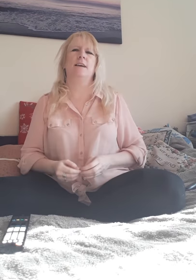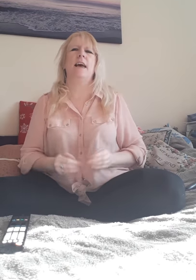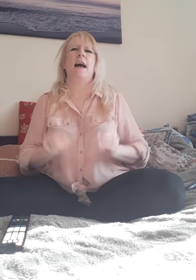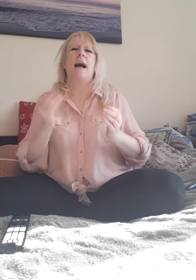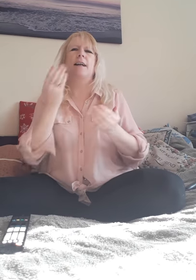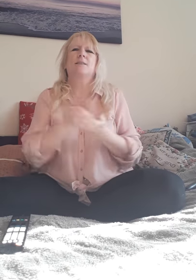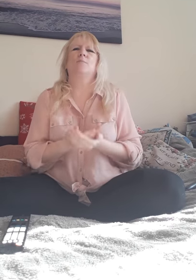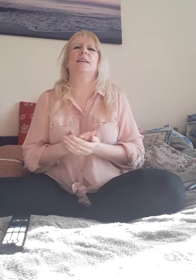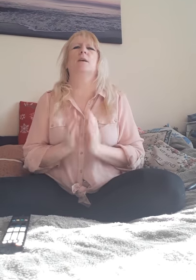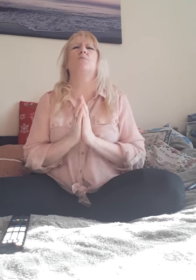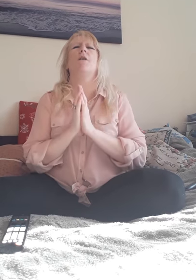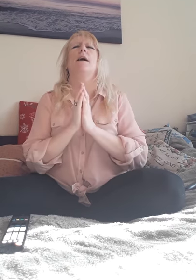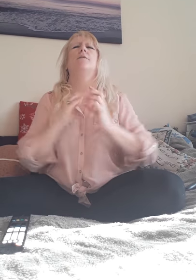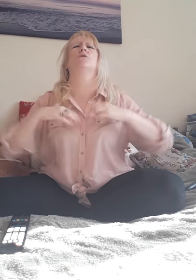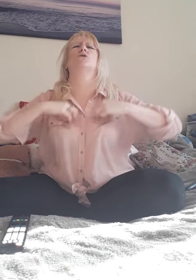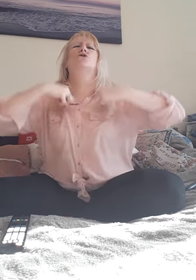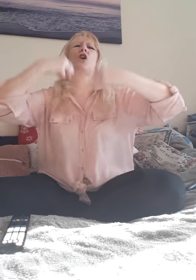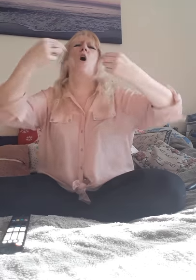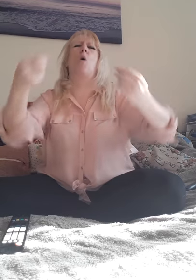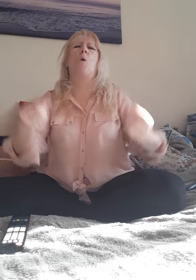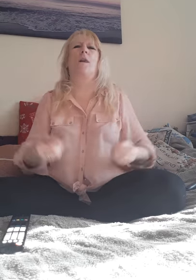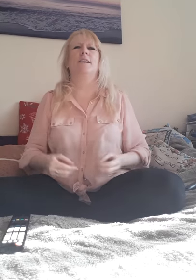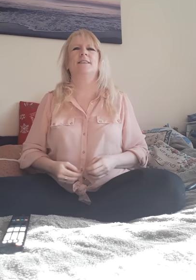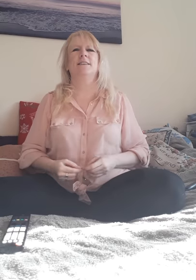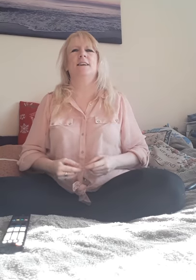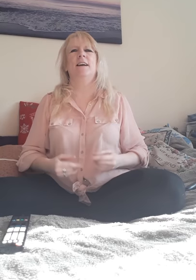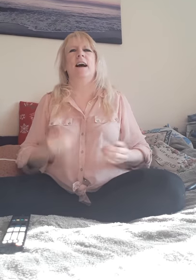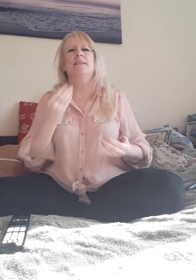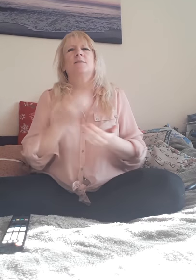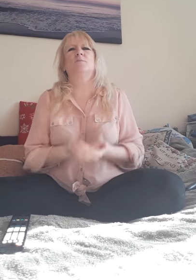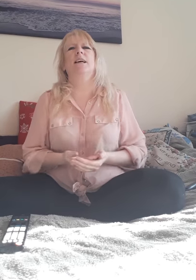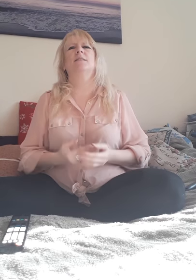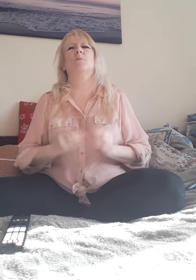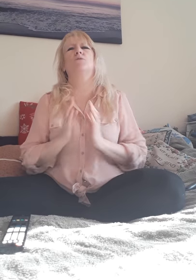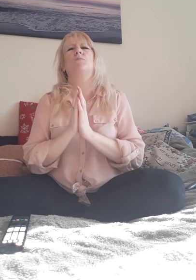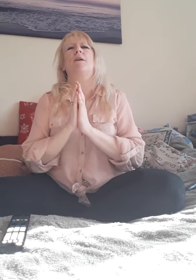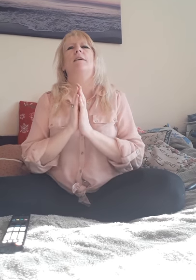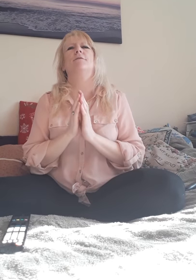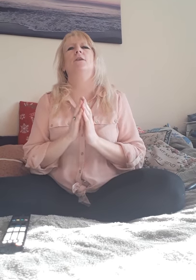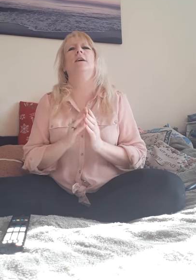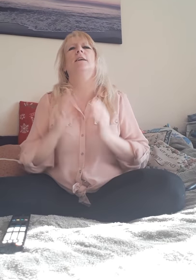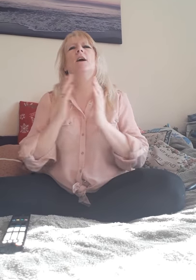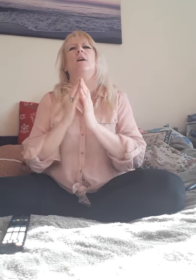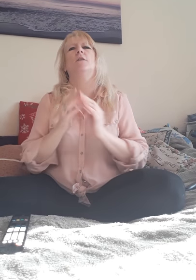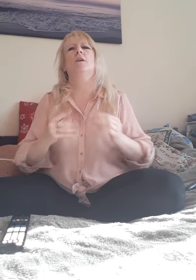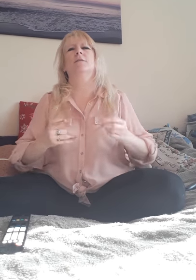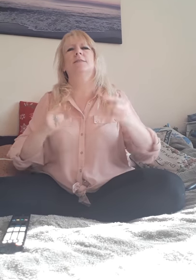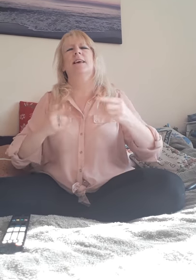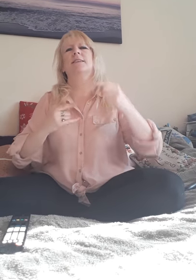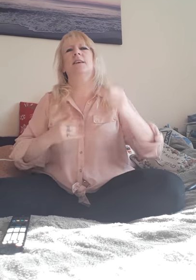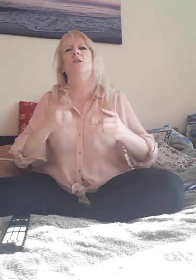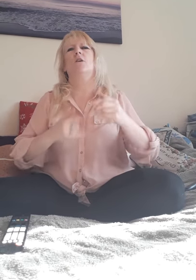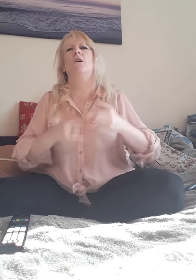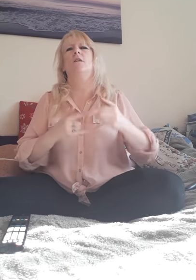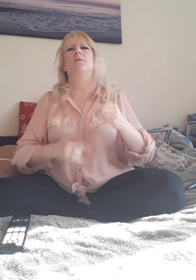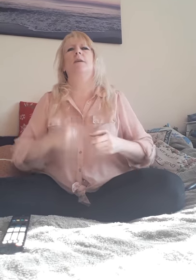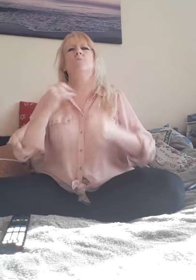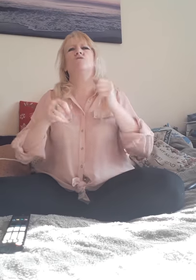and some days I'll pray for soul, some days I'll pray to the god of sex and wrongs and